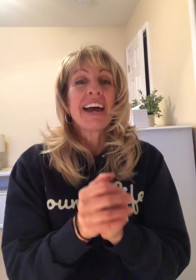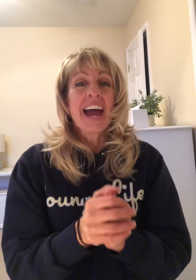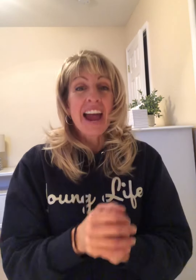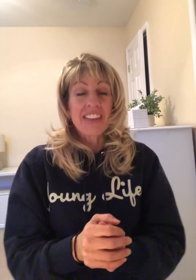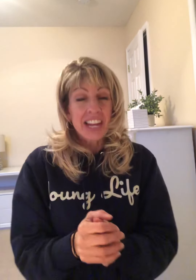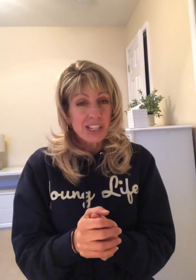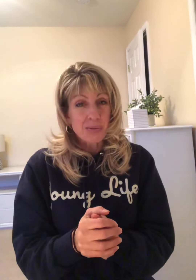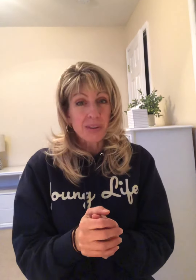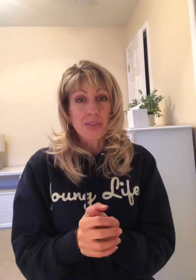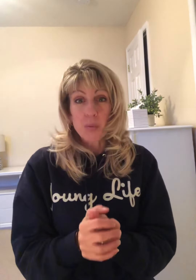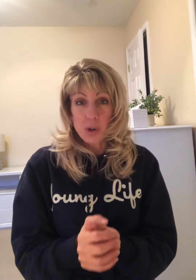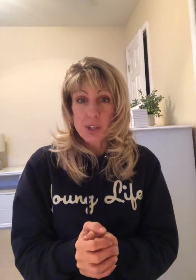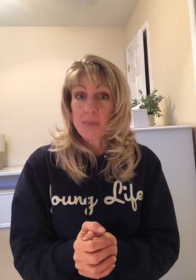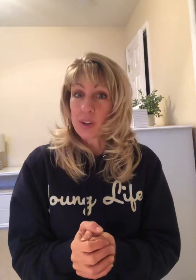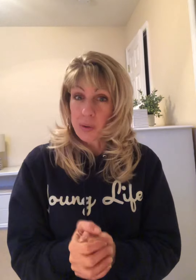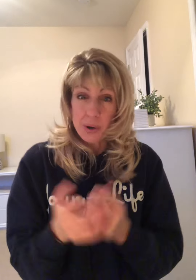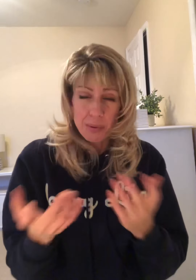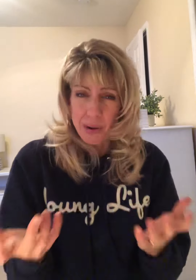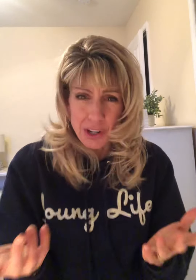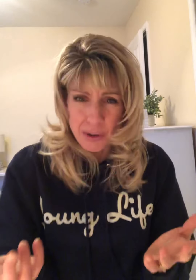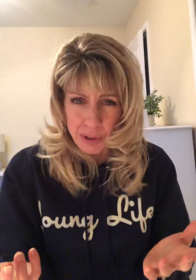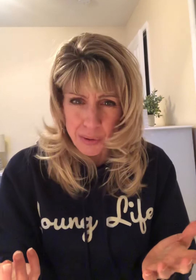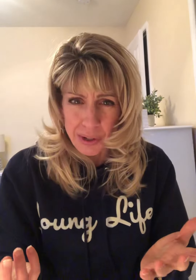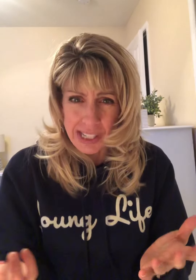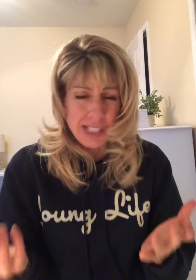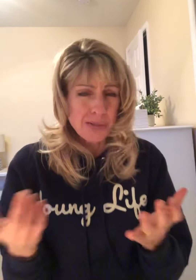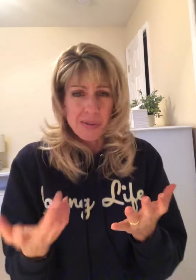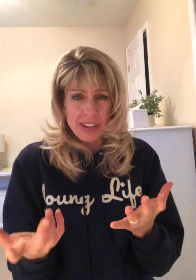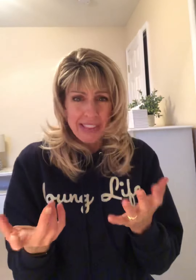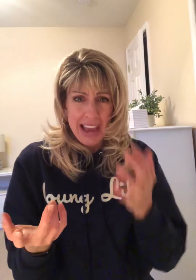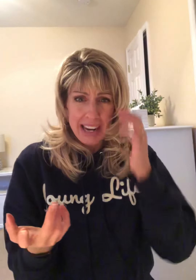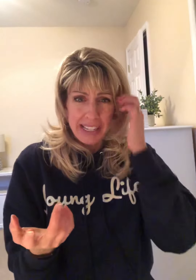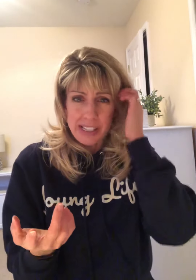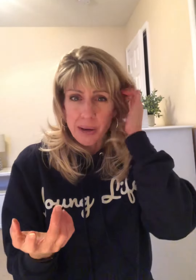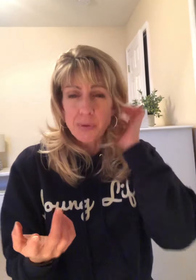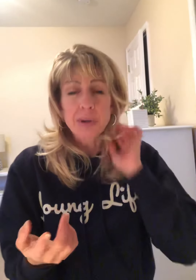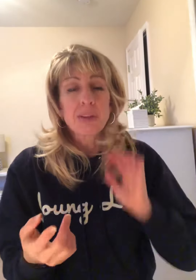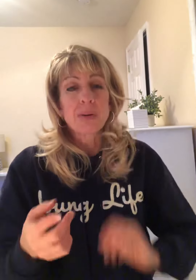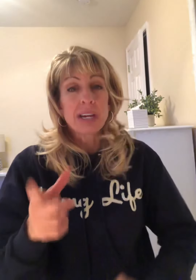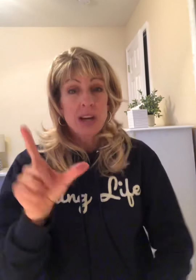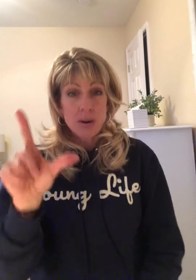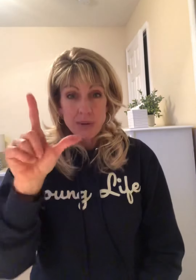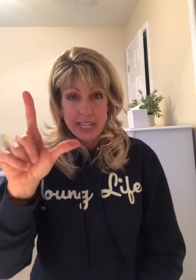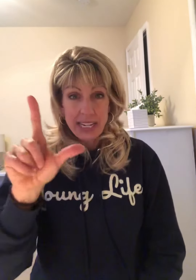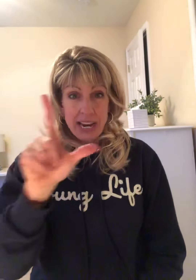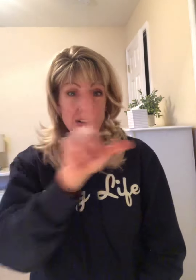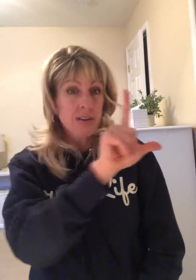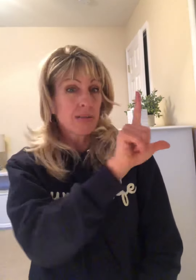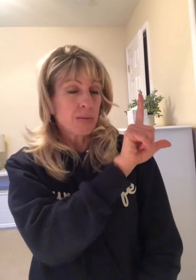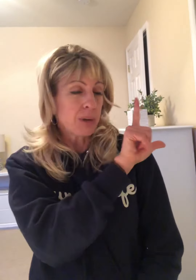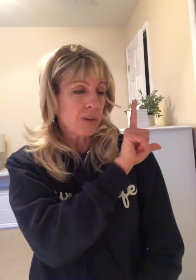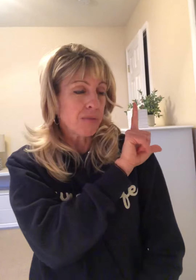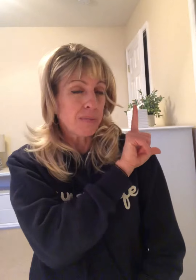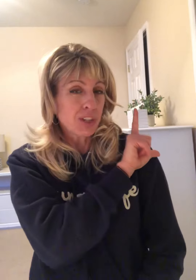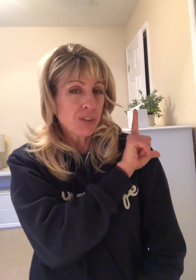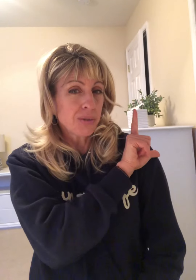and the next one for worship the Lord. We already know what Lord is because we've done that in Psalm 23. We take an L, we go from this shoulder,